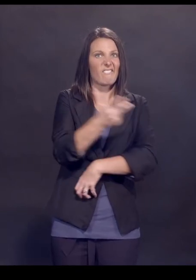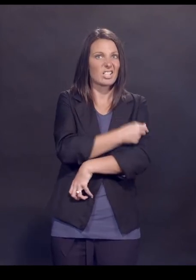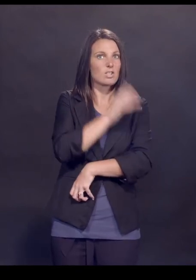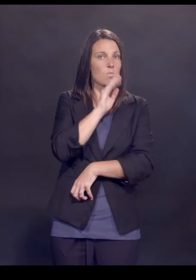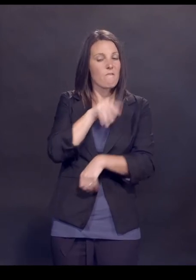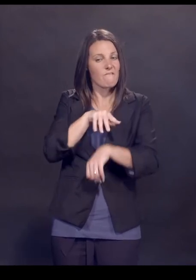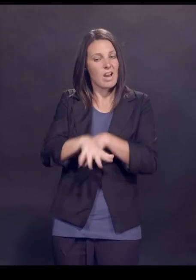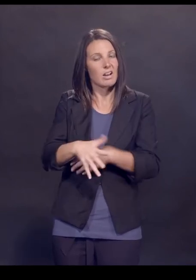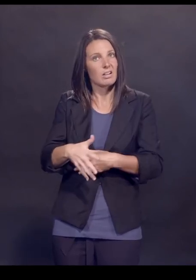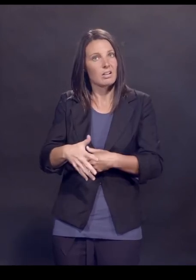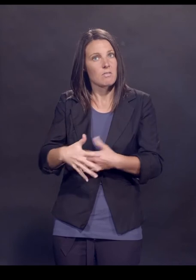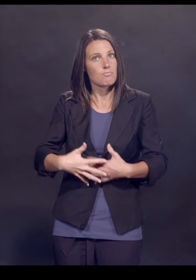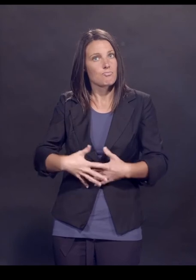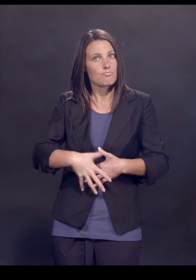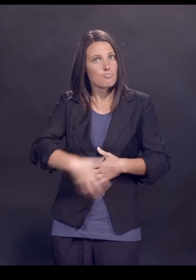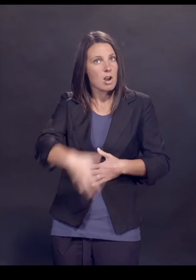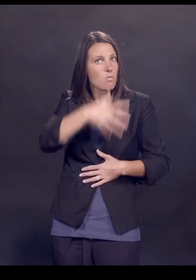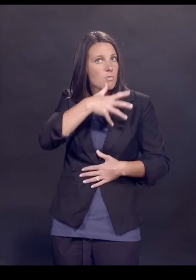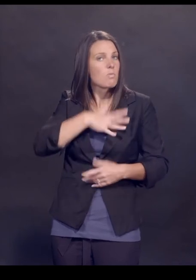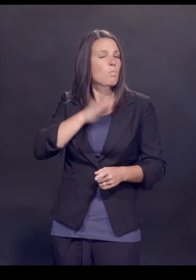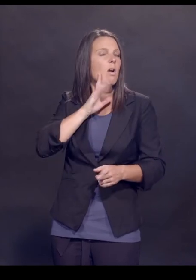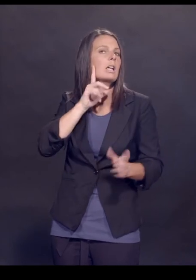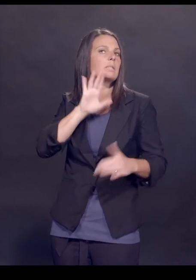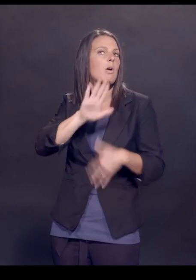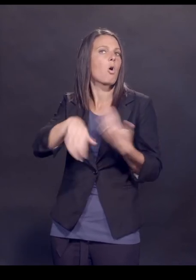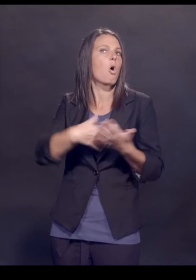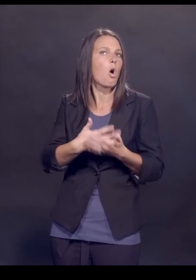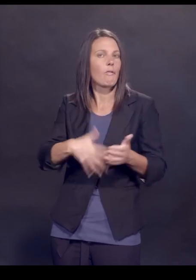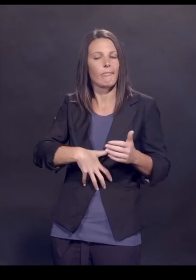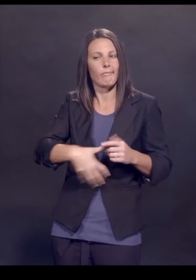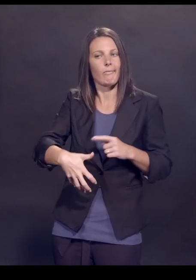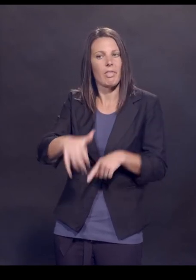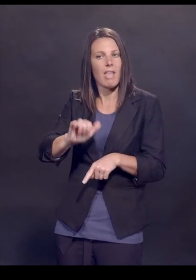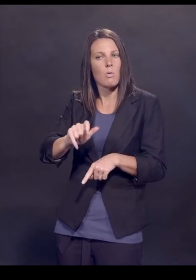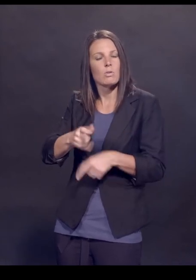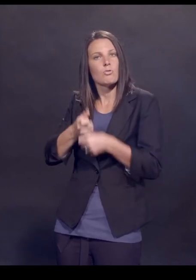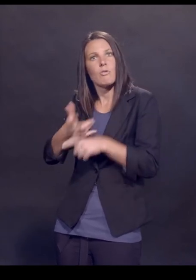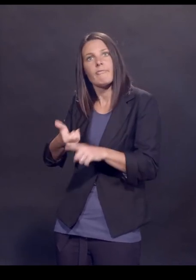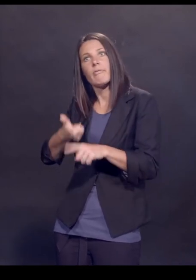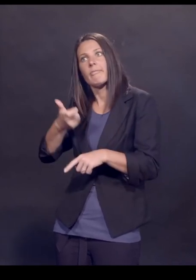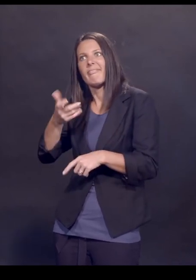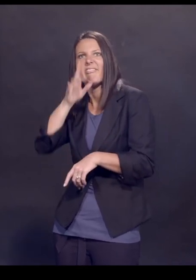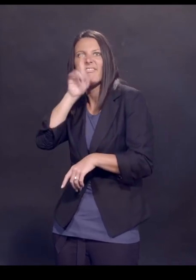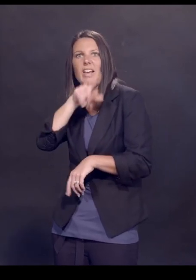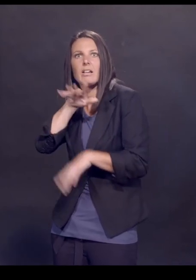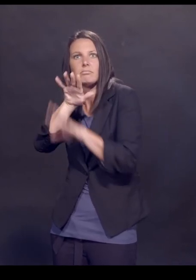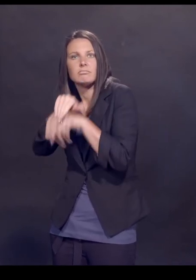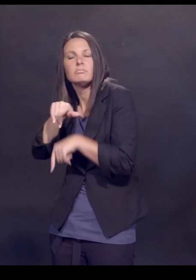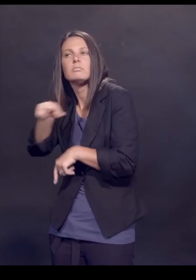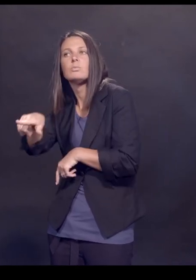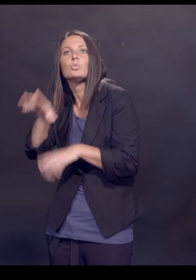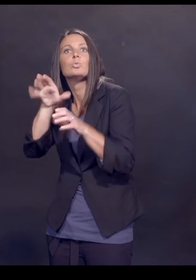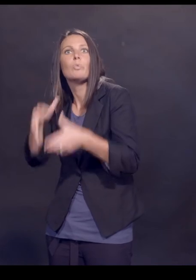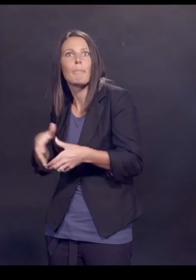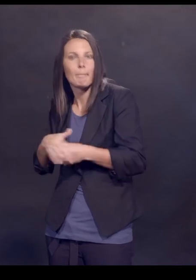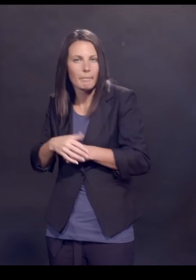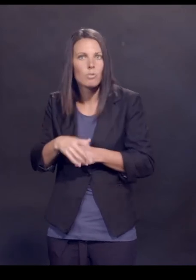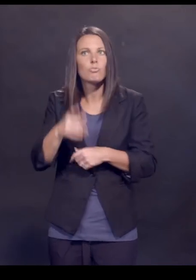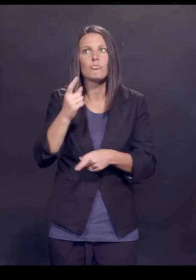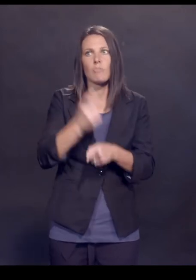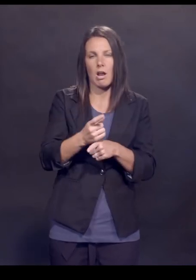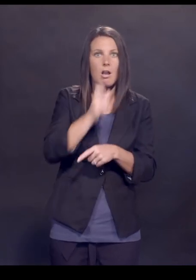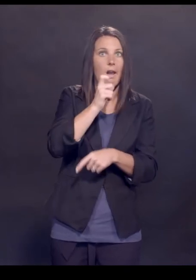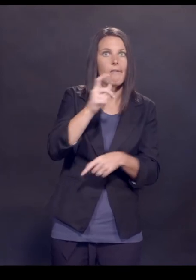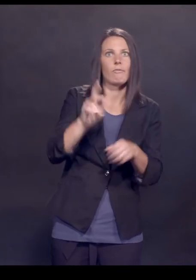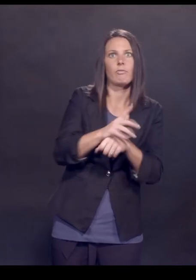would have expected most, if not all of those pregnancies would have been in the placebo group, right? Because in theory, the vaccine is lessening your